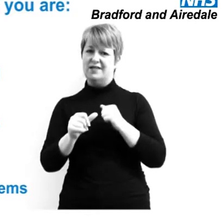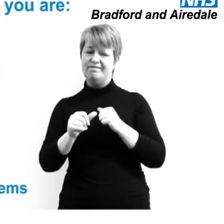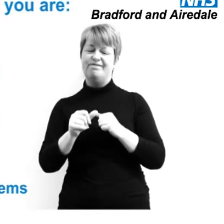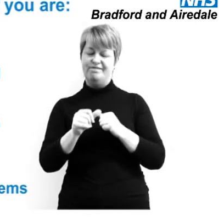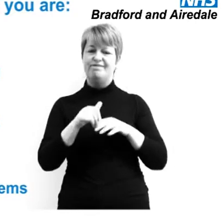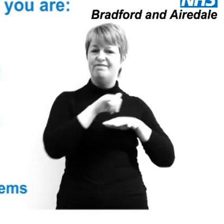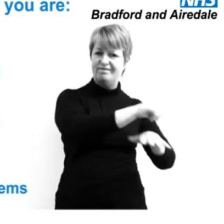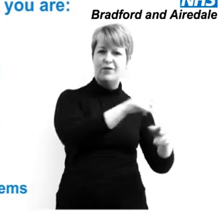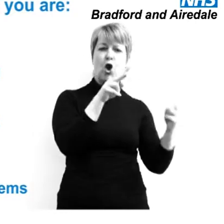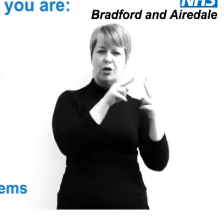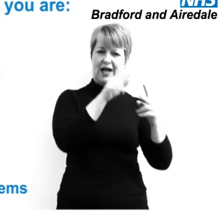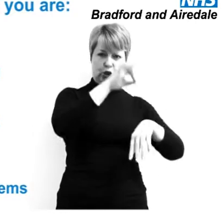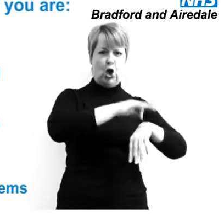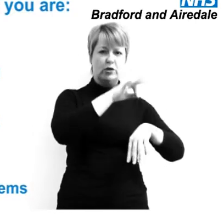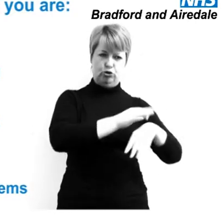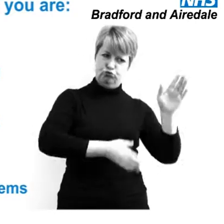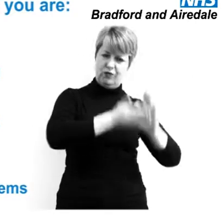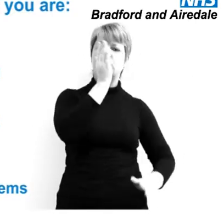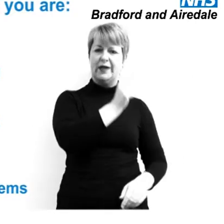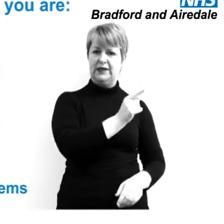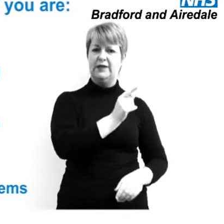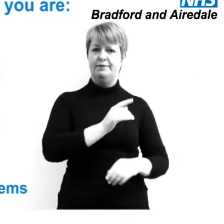or heart, lung and kidney problems